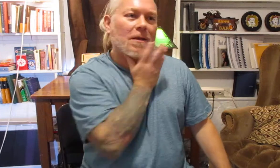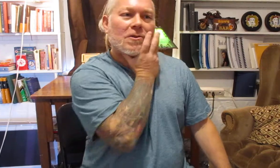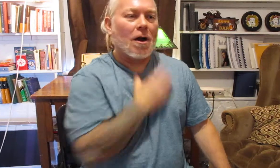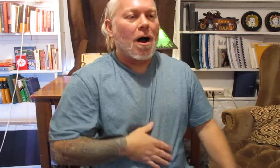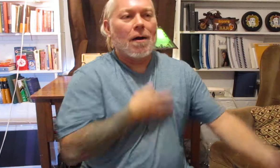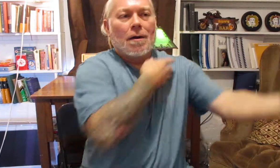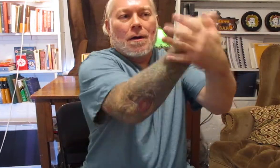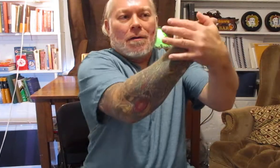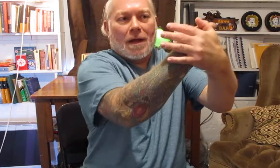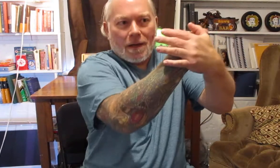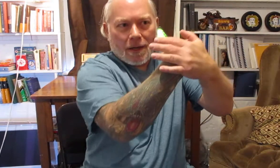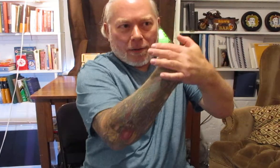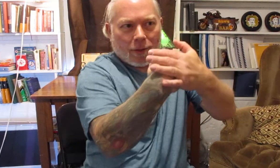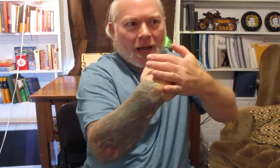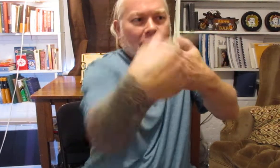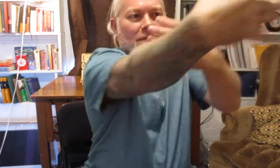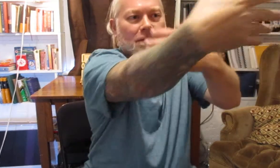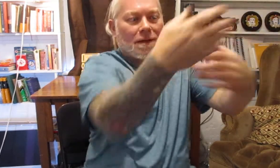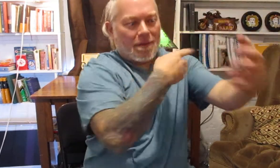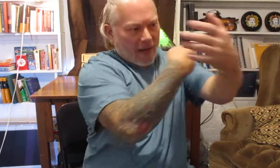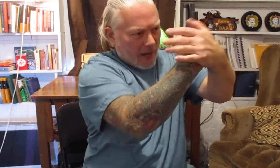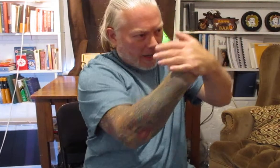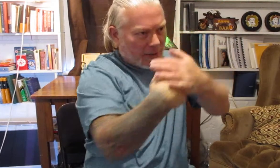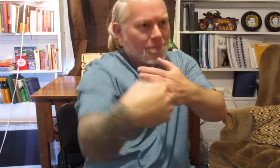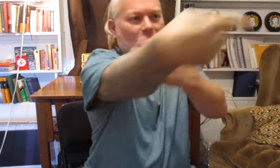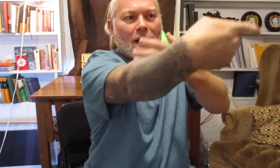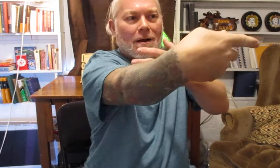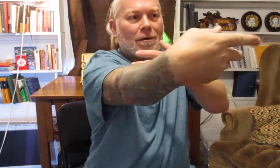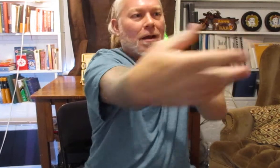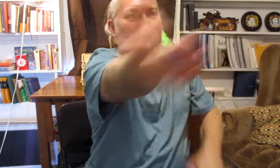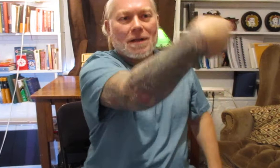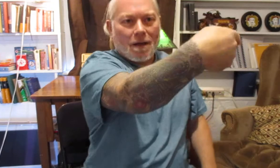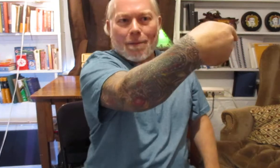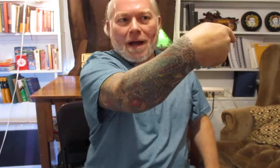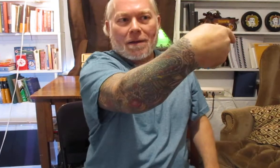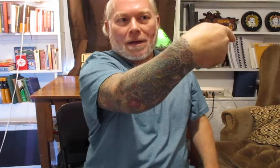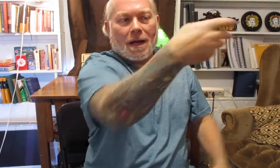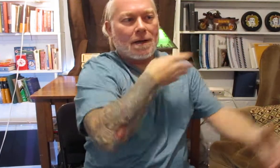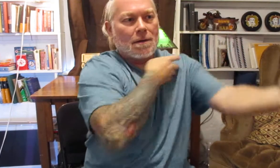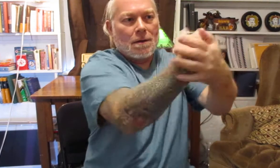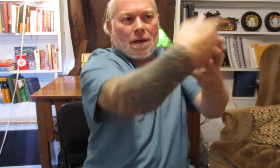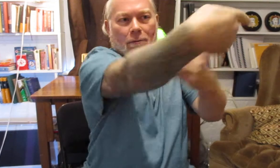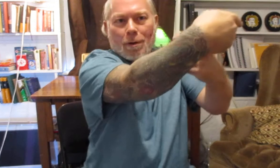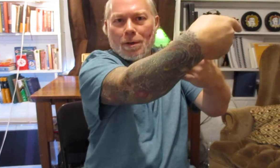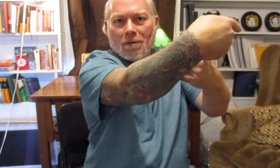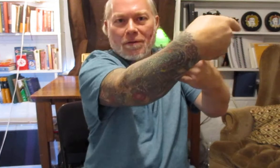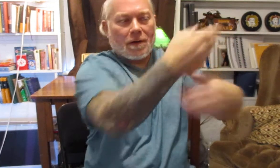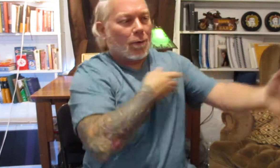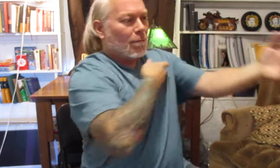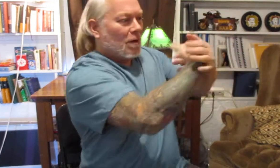the jaw then it relaxes and the hand comes around and then you got the back of the neck in one move in one move